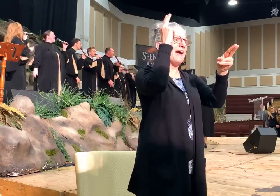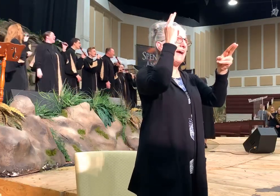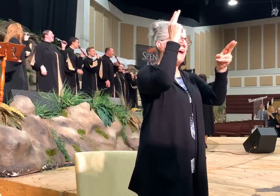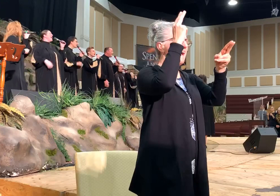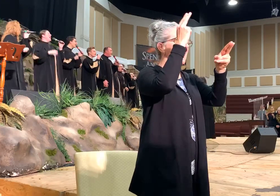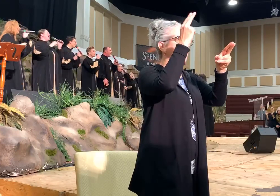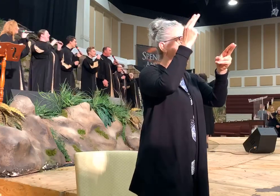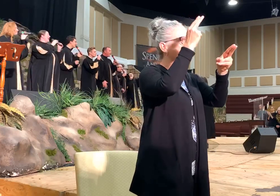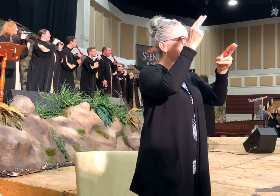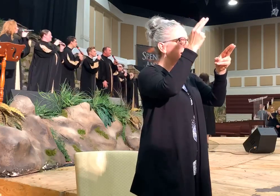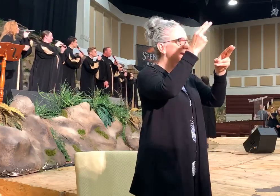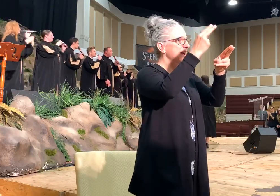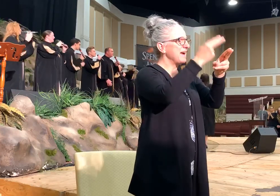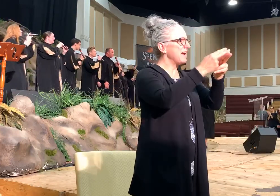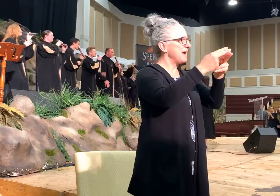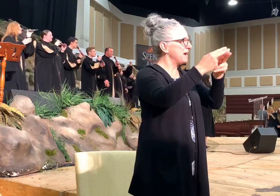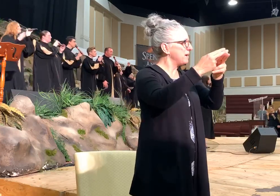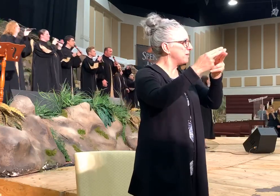name!